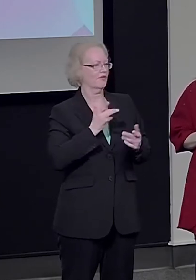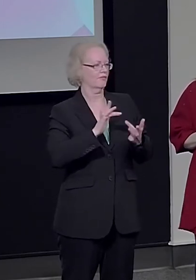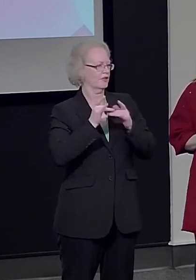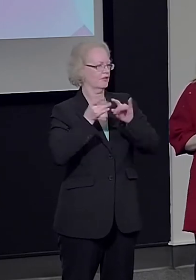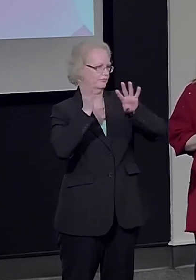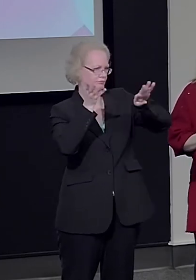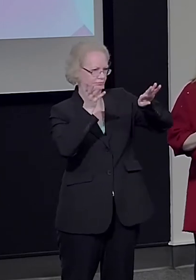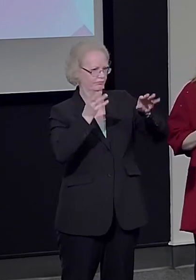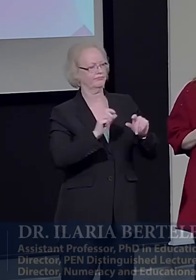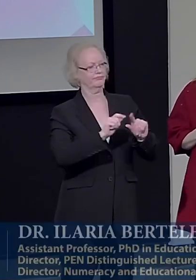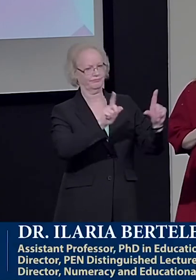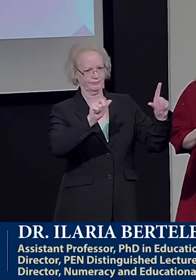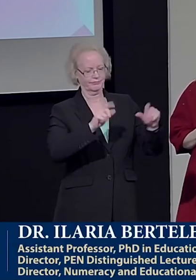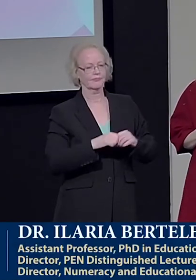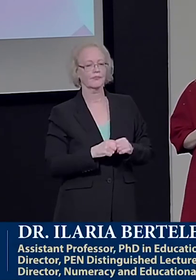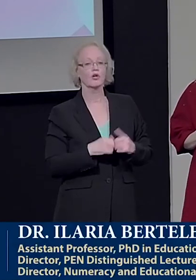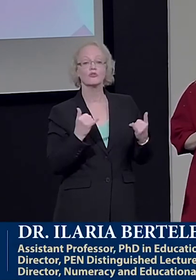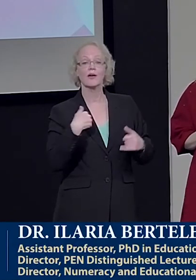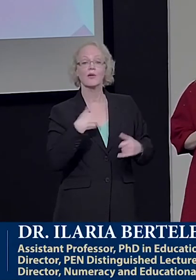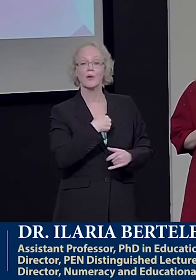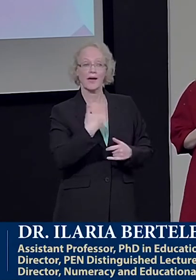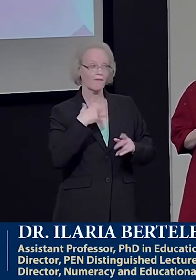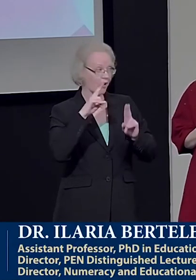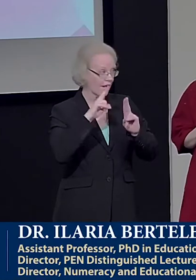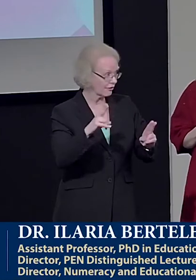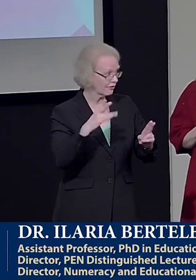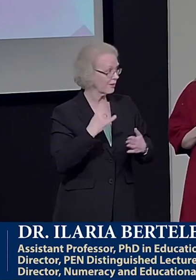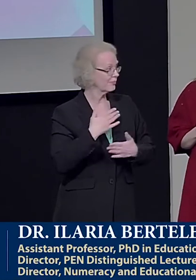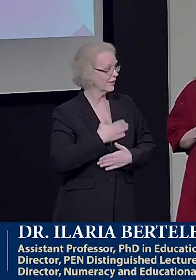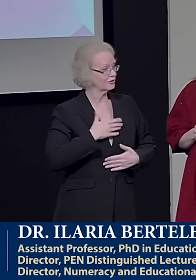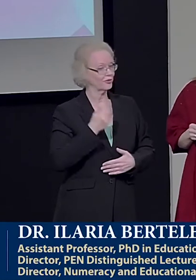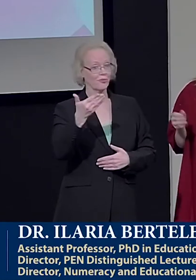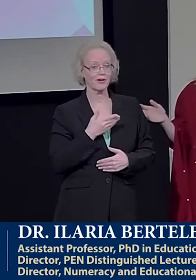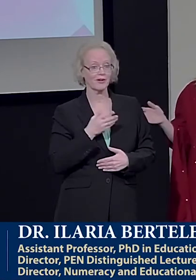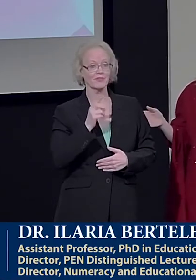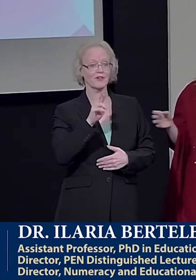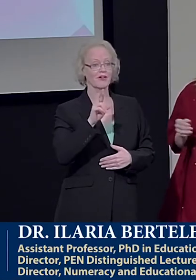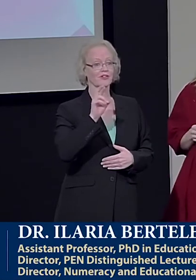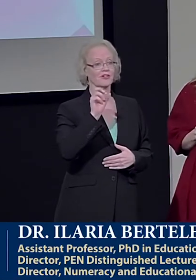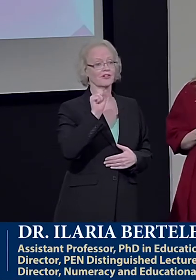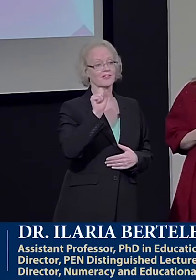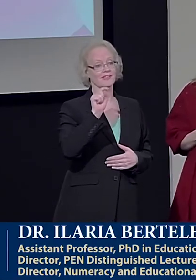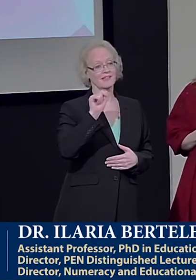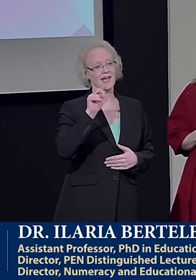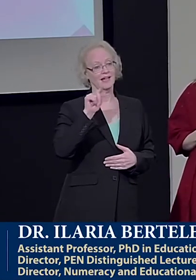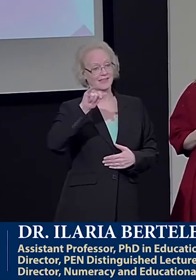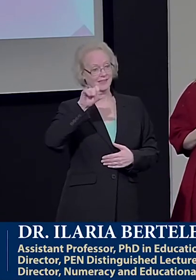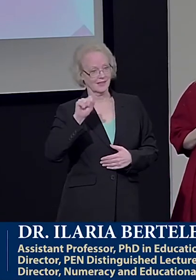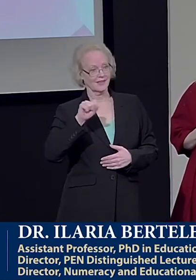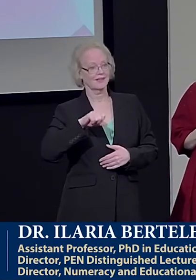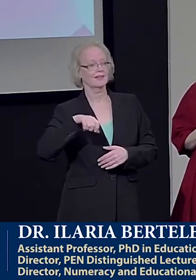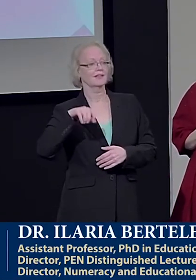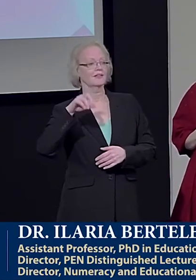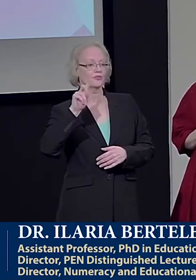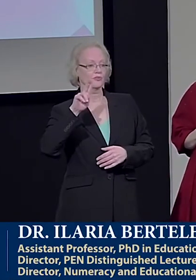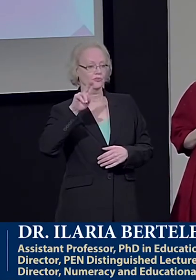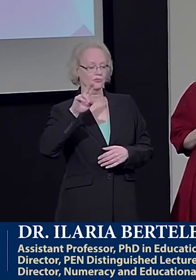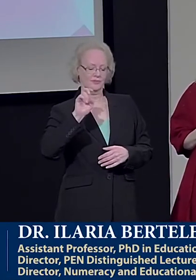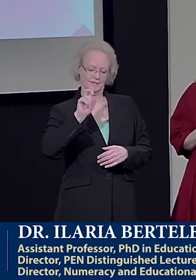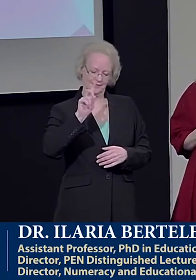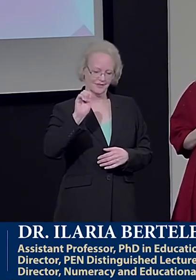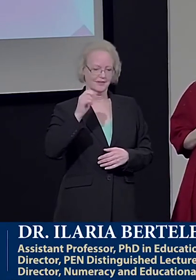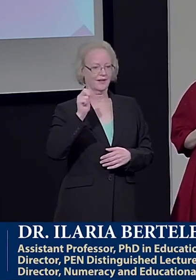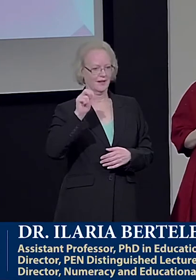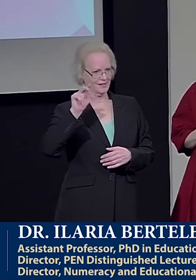Today, we have the honor and pleasure of welcoming Dr. Stanislas Dehann, Professor and Chair of